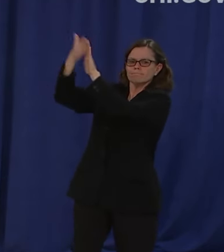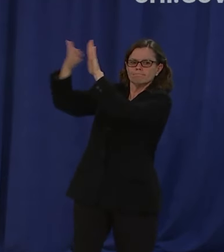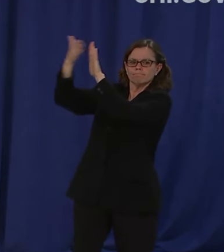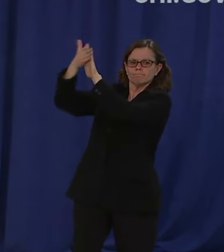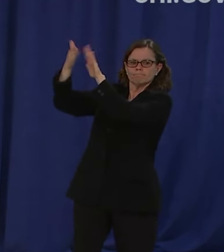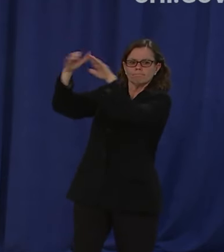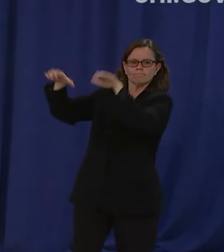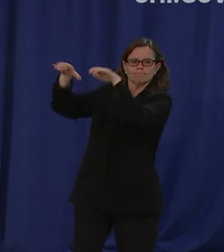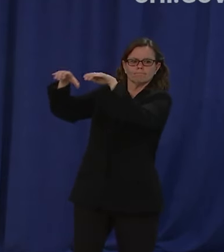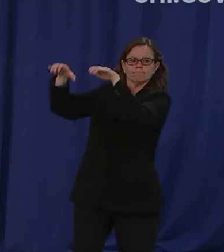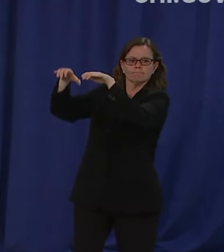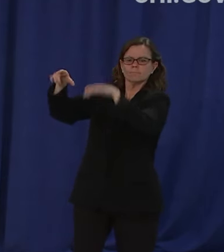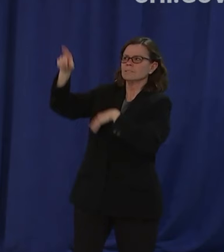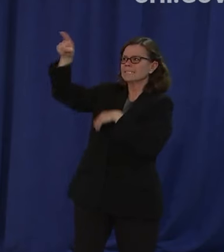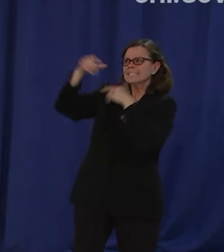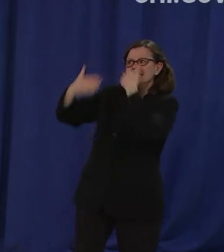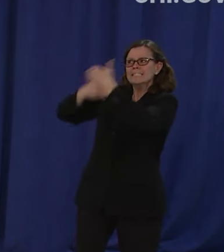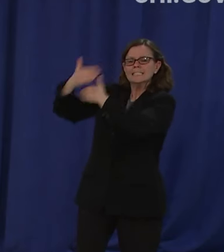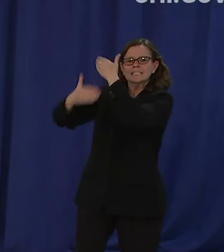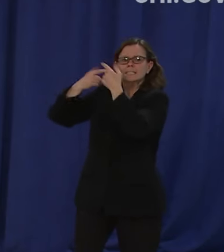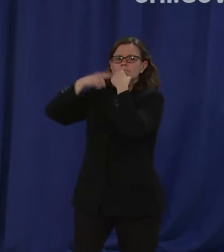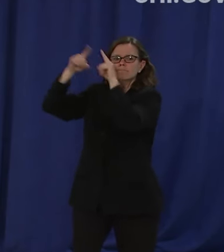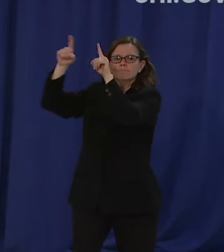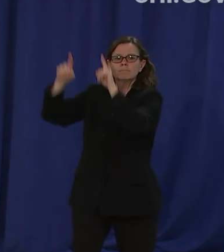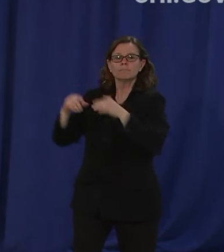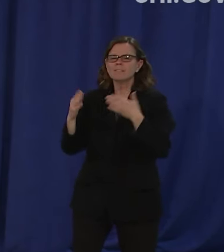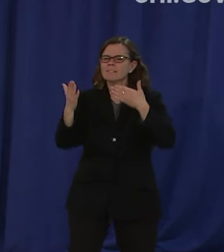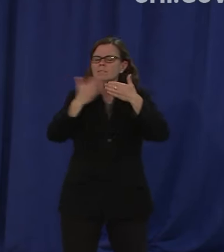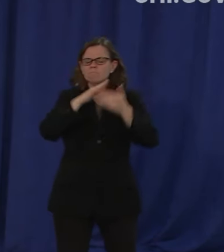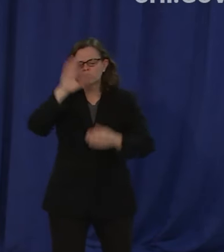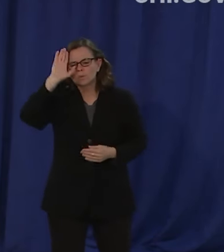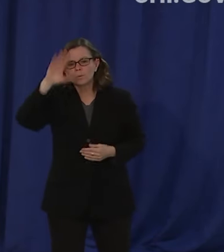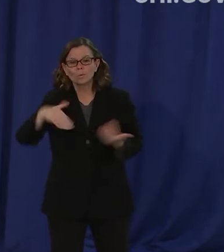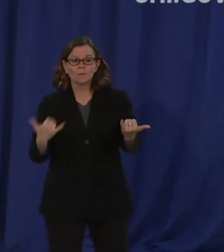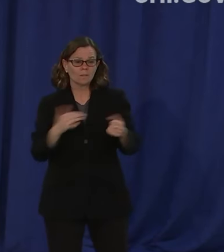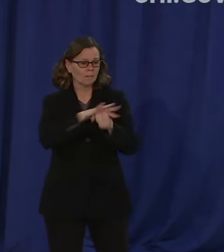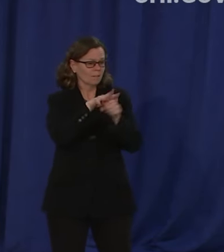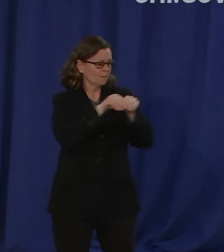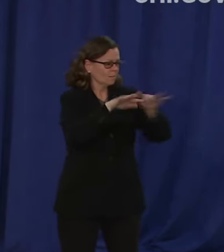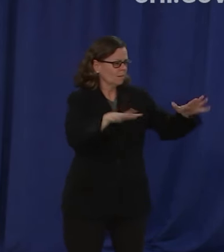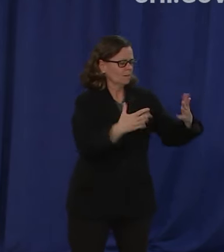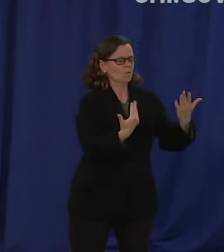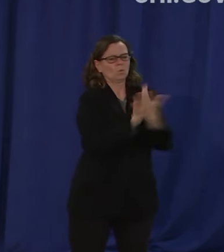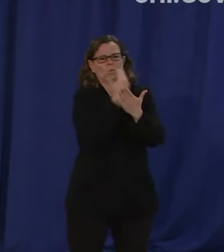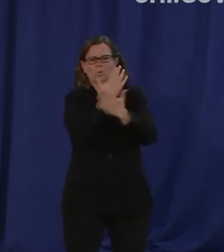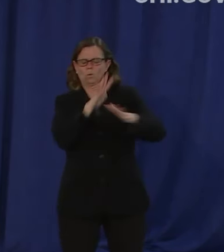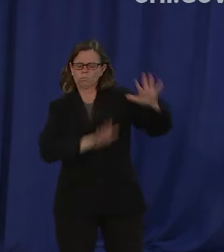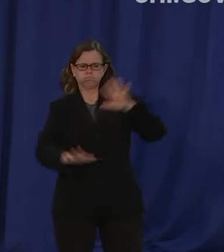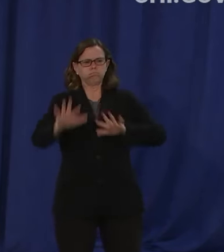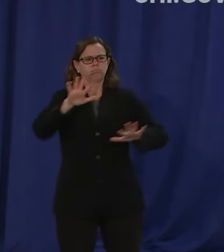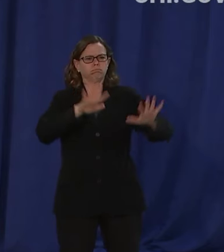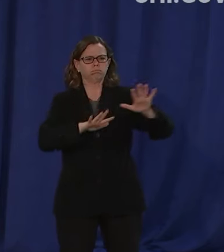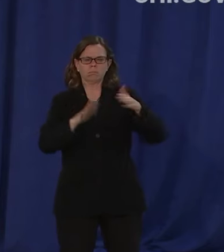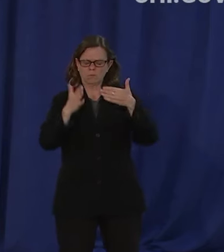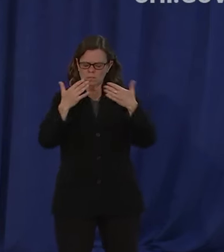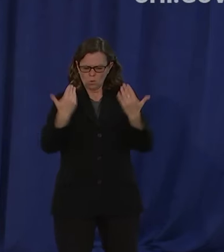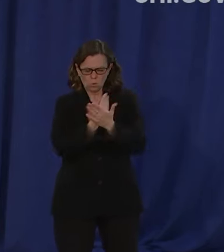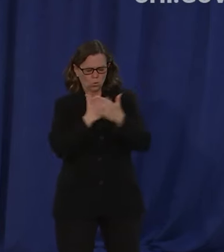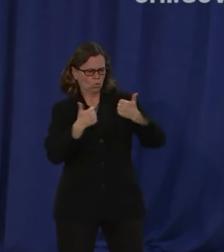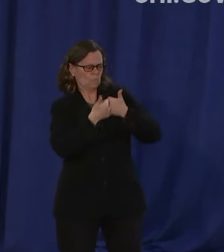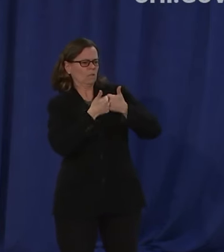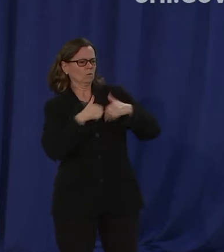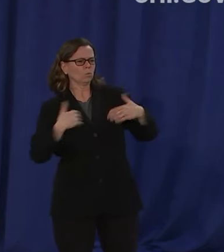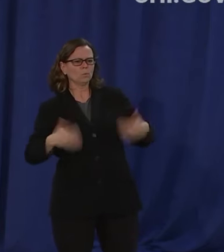great challenge and there's no challenge that's greater than this pandemic. What we also saw today was two